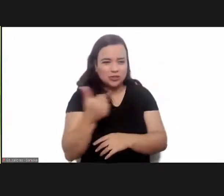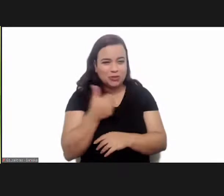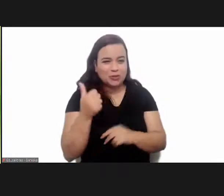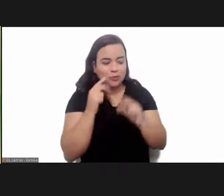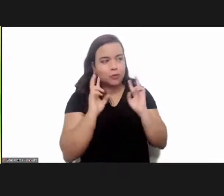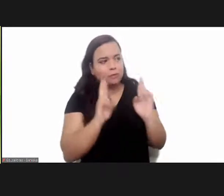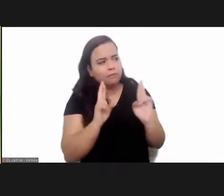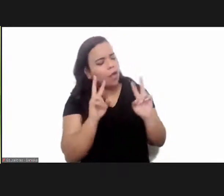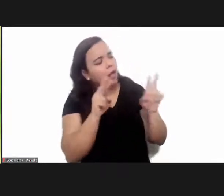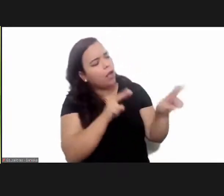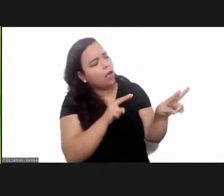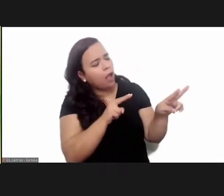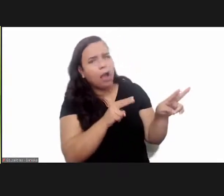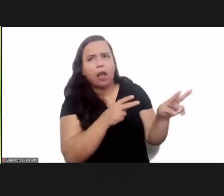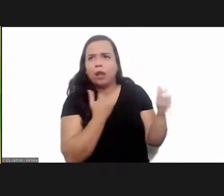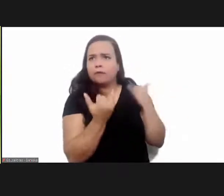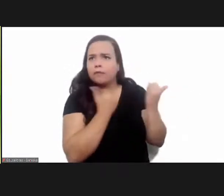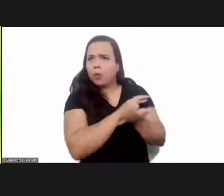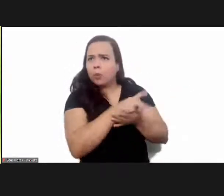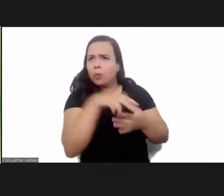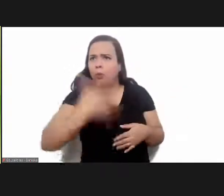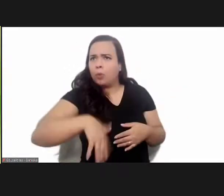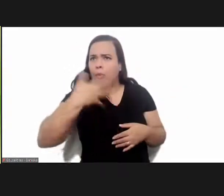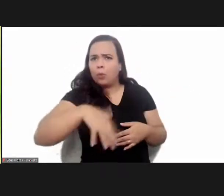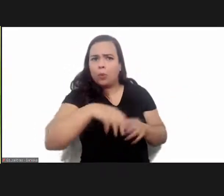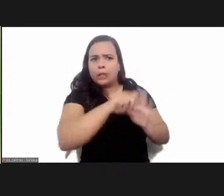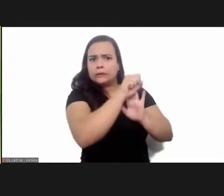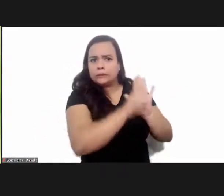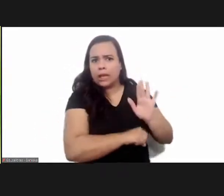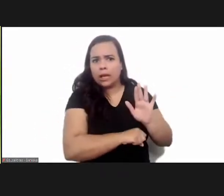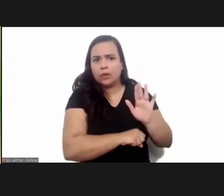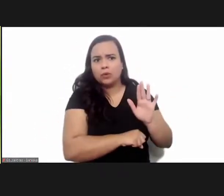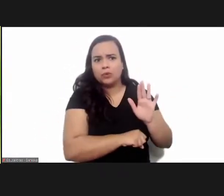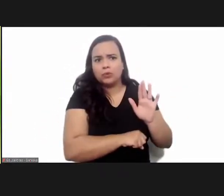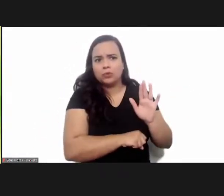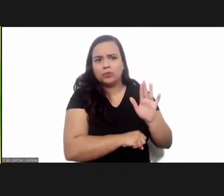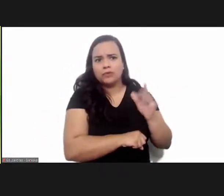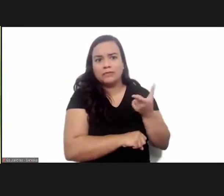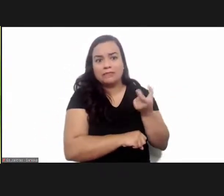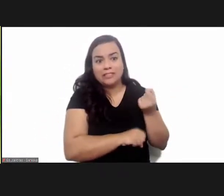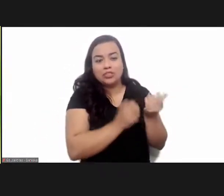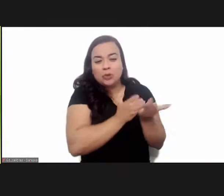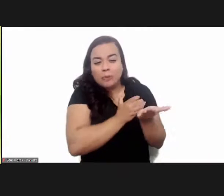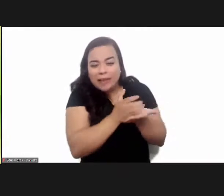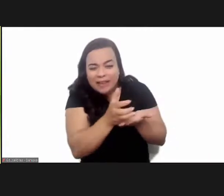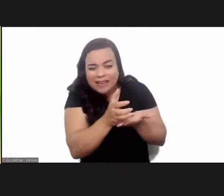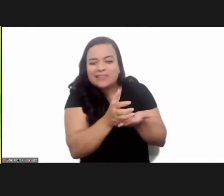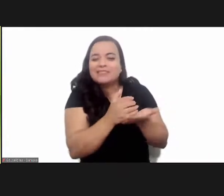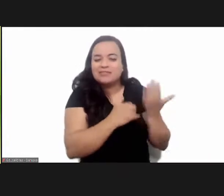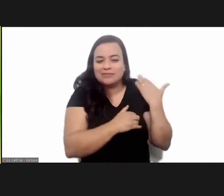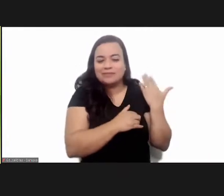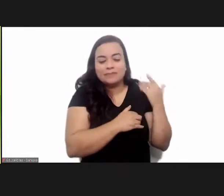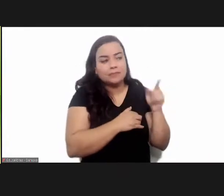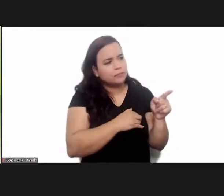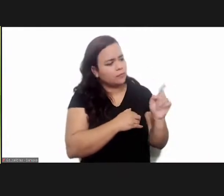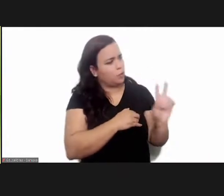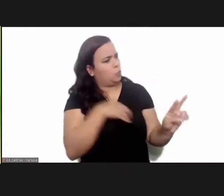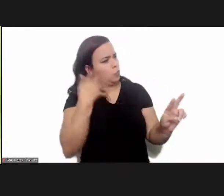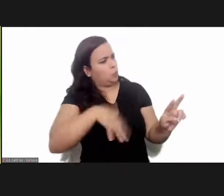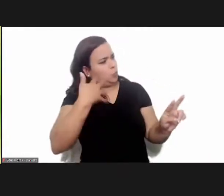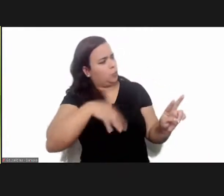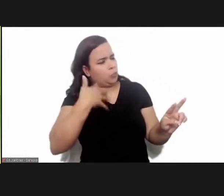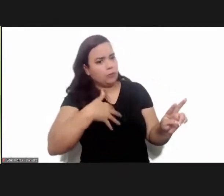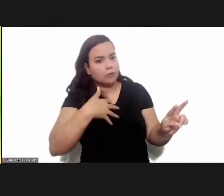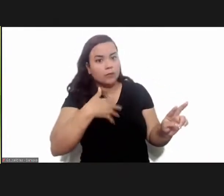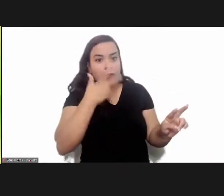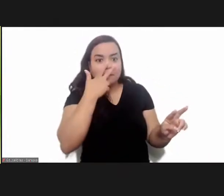back on it from the 21st century and that information in the early 20th century we realized